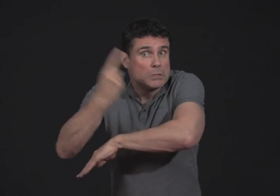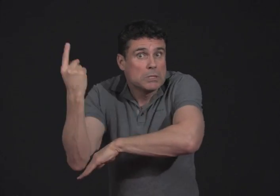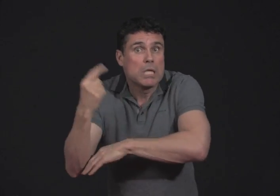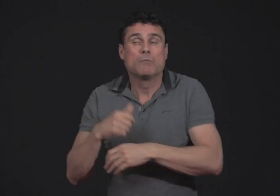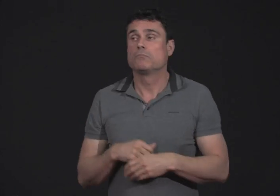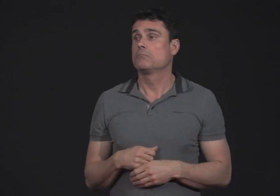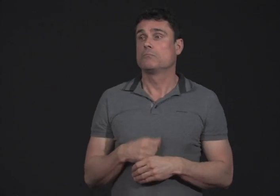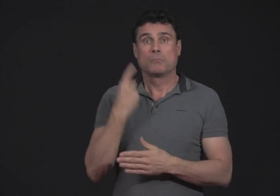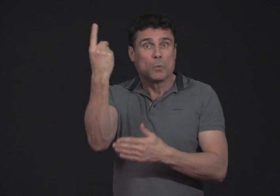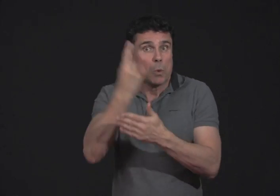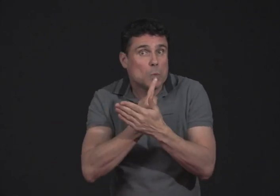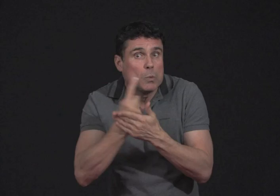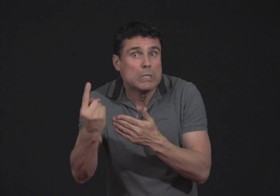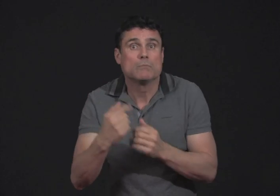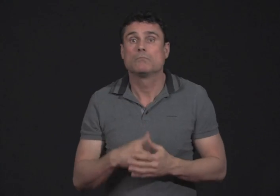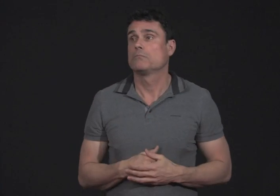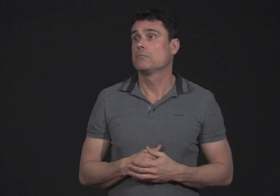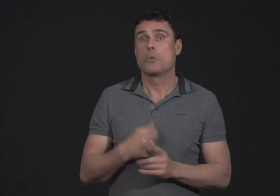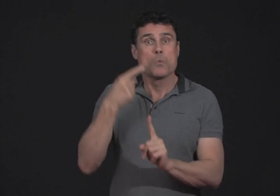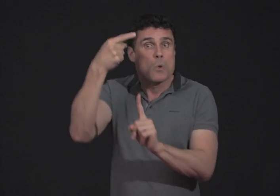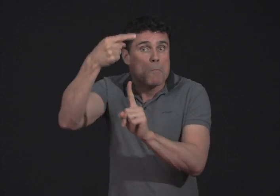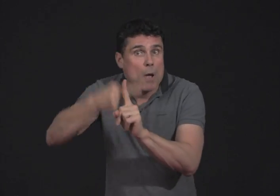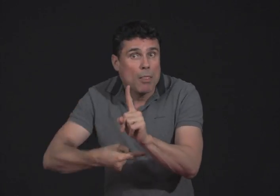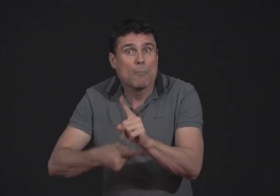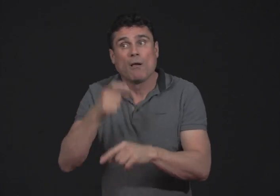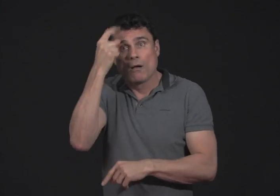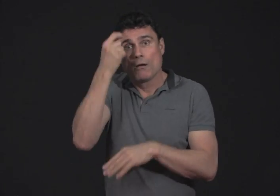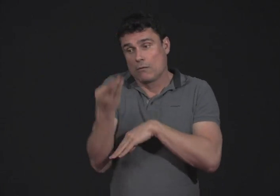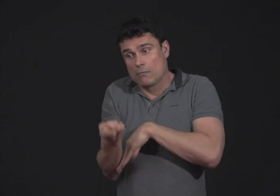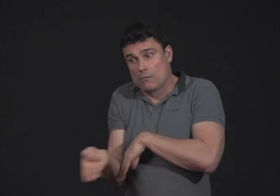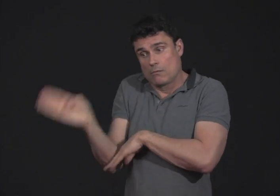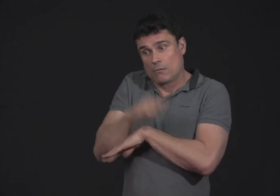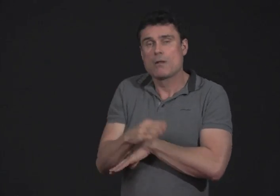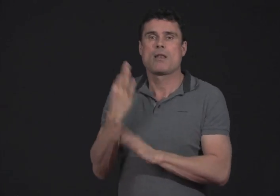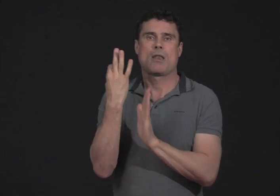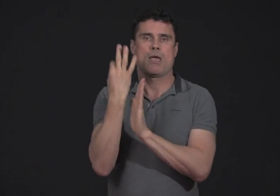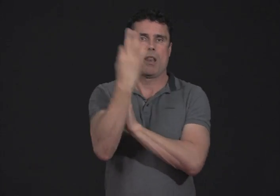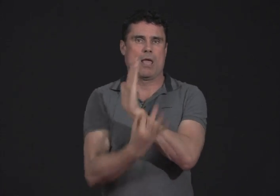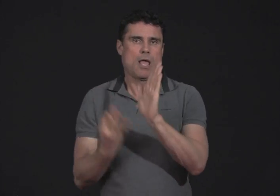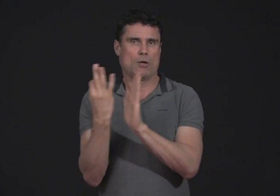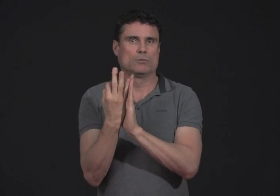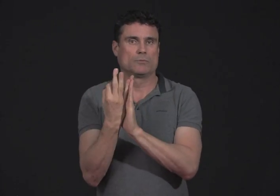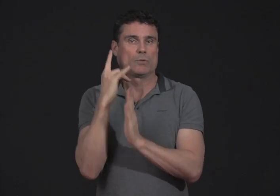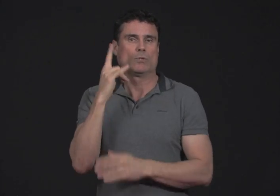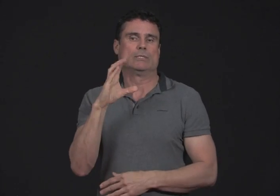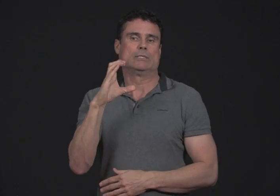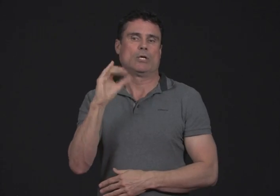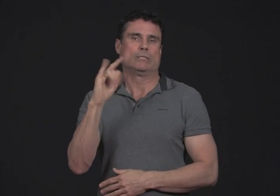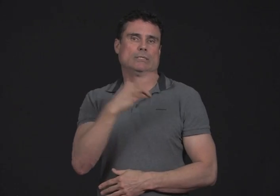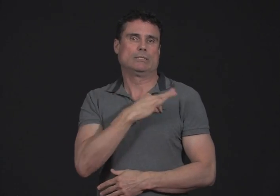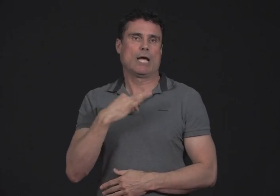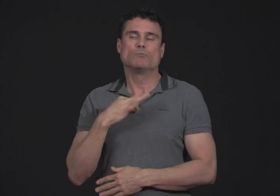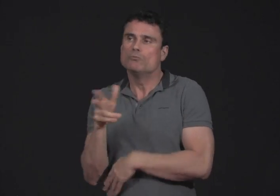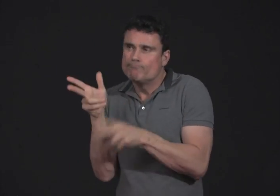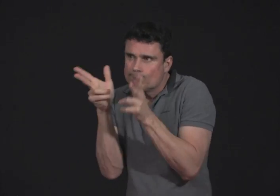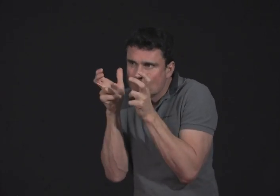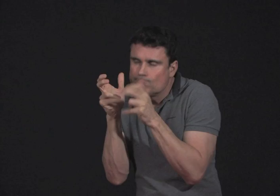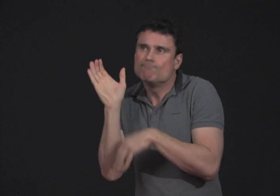The hearing can last from anywhere in length of one day to one week to one month. The CRTC